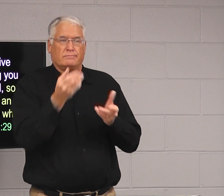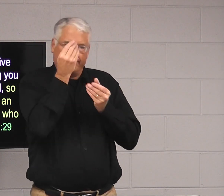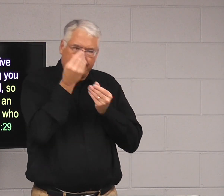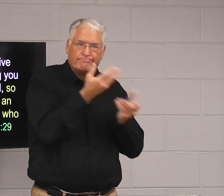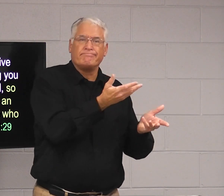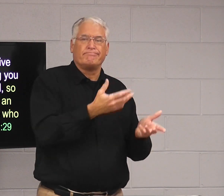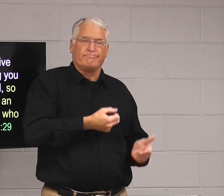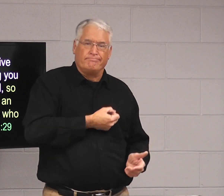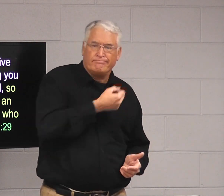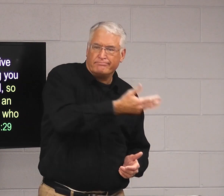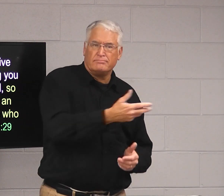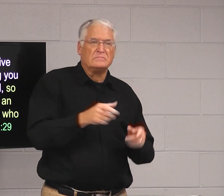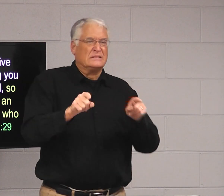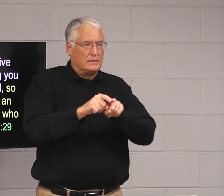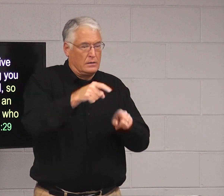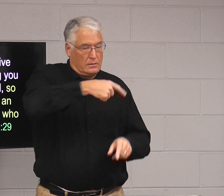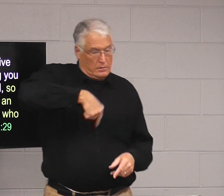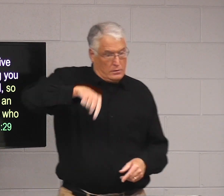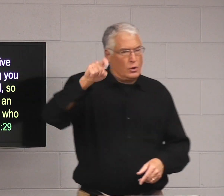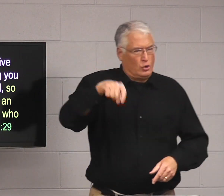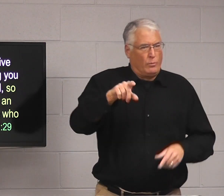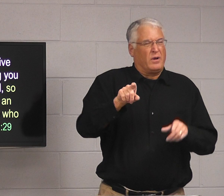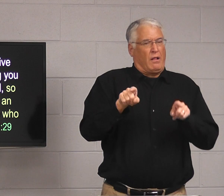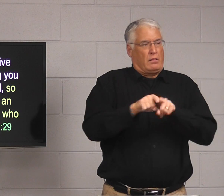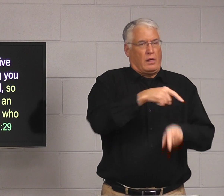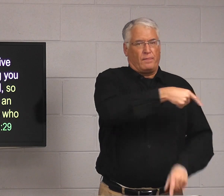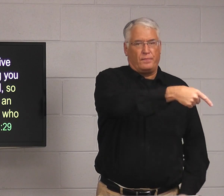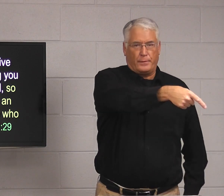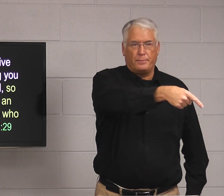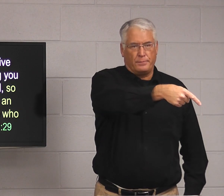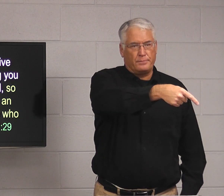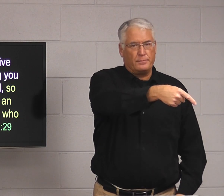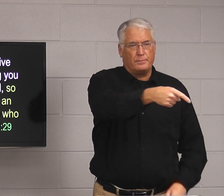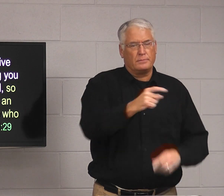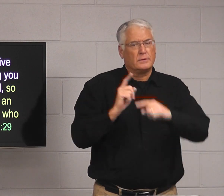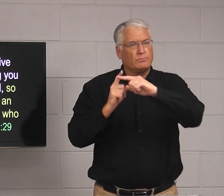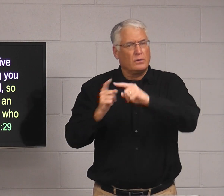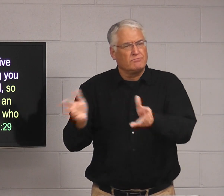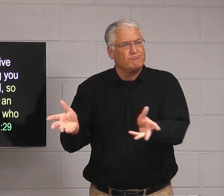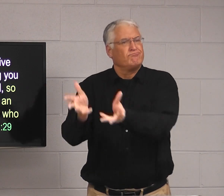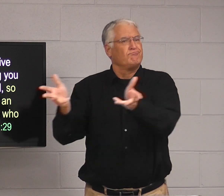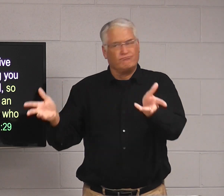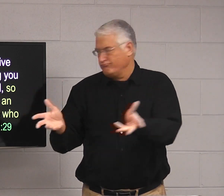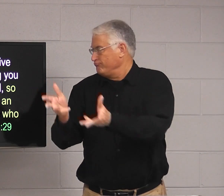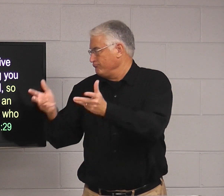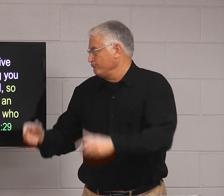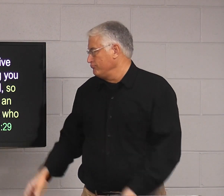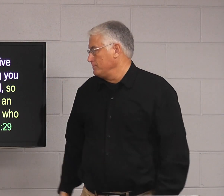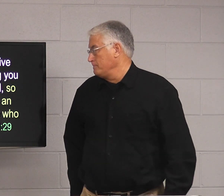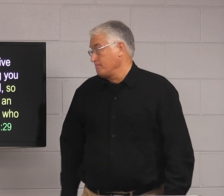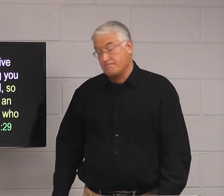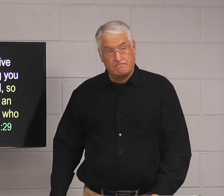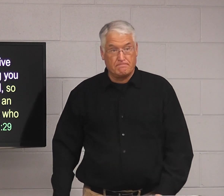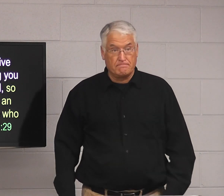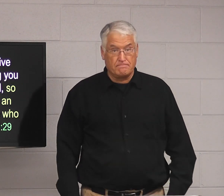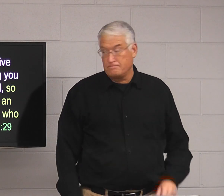that's who you want to express yourself to. It's the same as us. We should be like them. We should be positive and encouraging and uplifting.